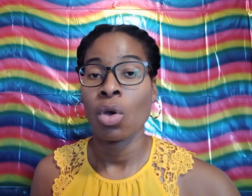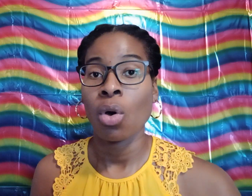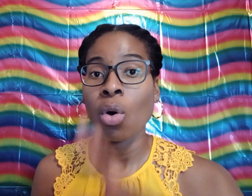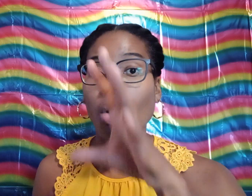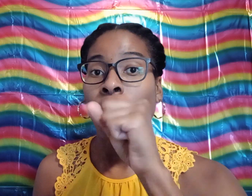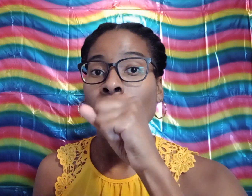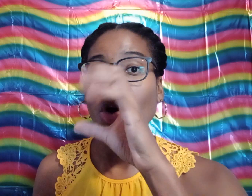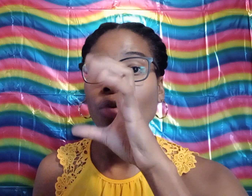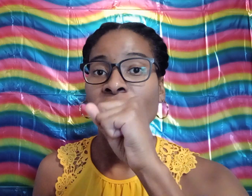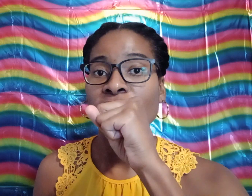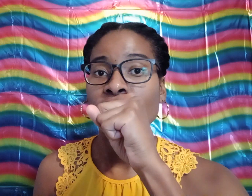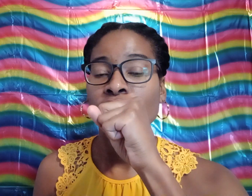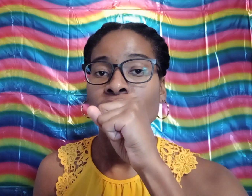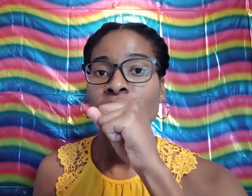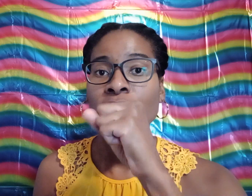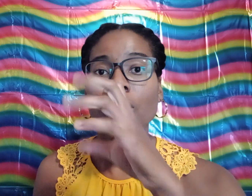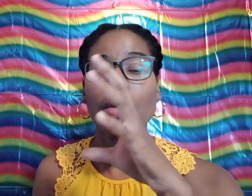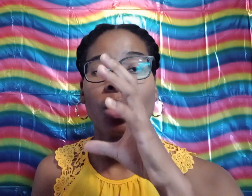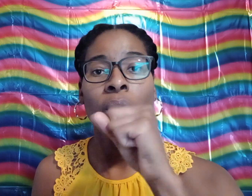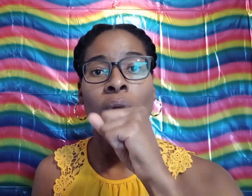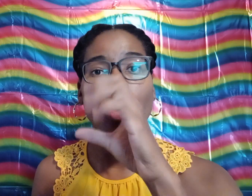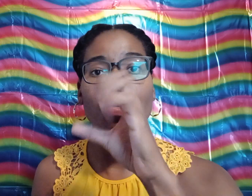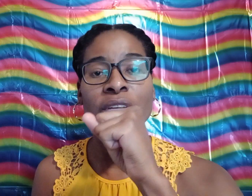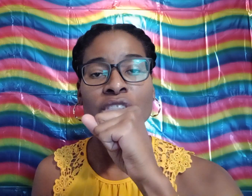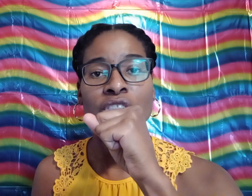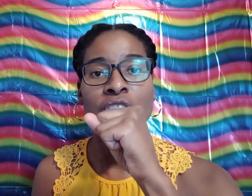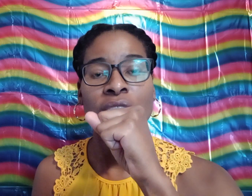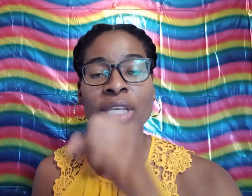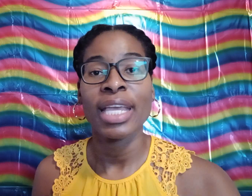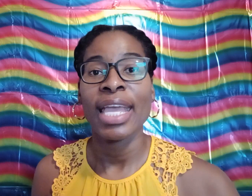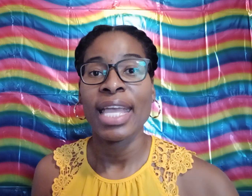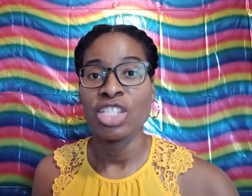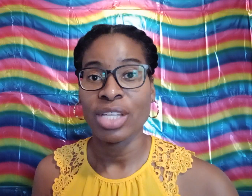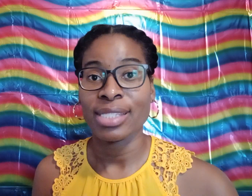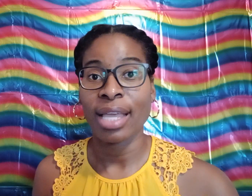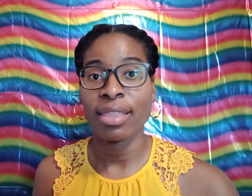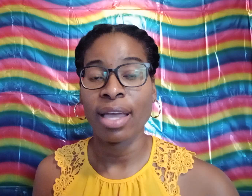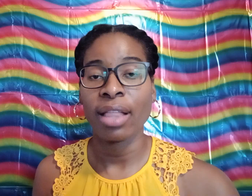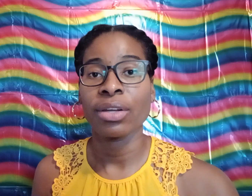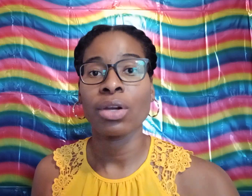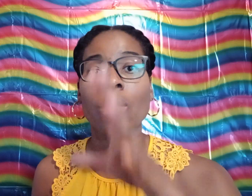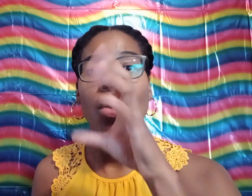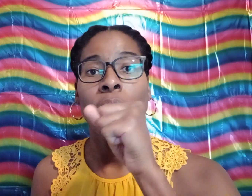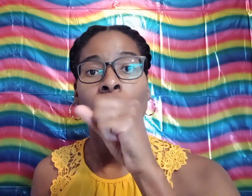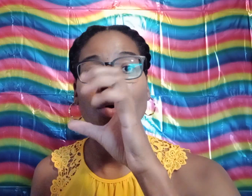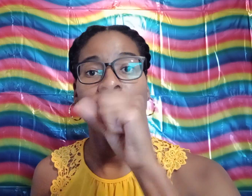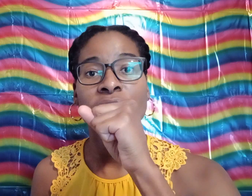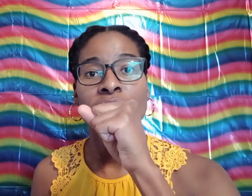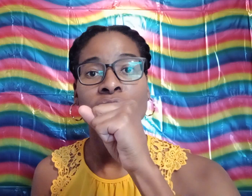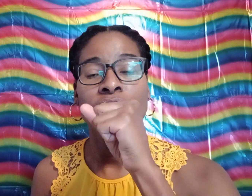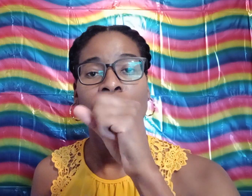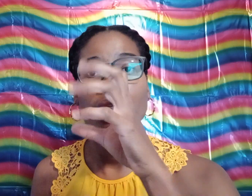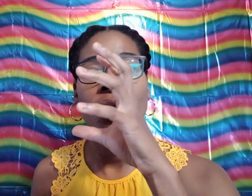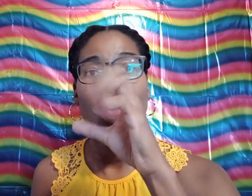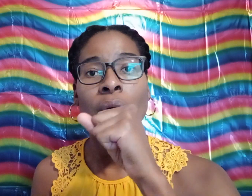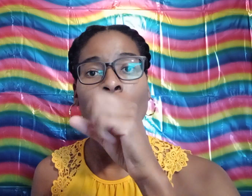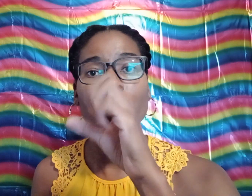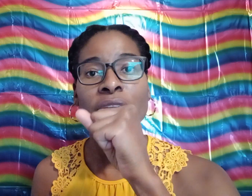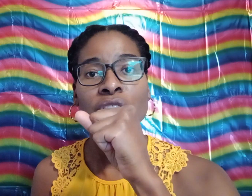Orange. Orange. Just like the color. Orange. Orange. Orange. Orange. Orange.